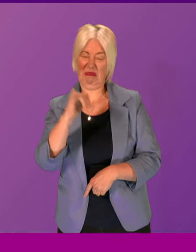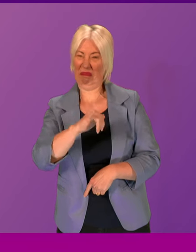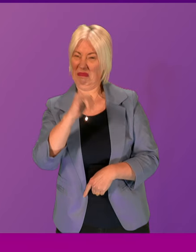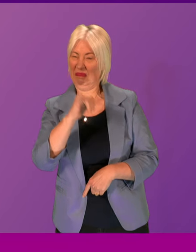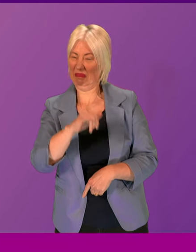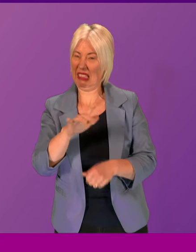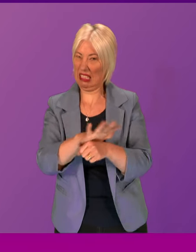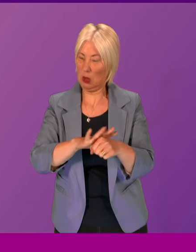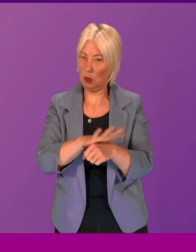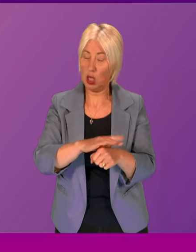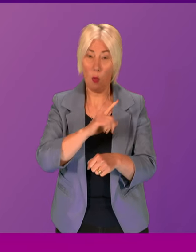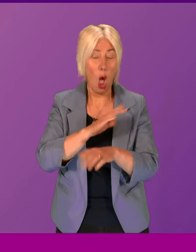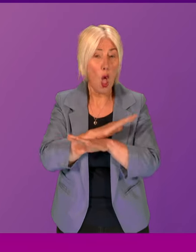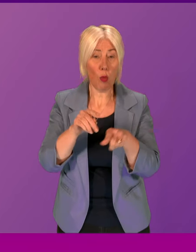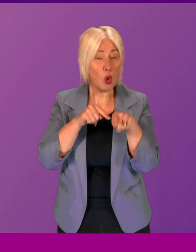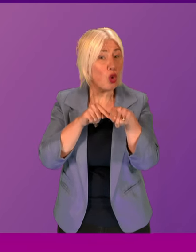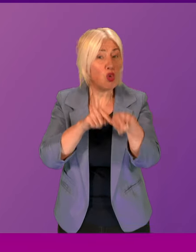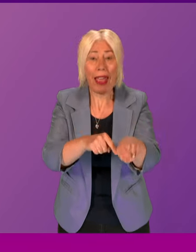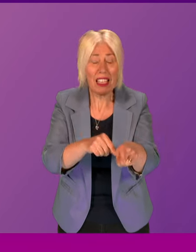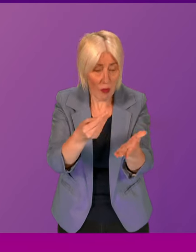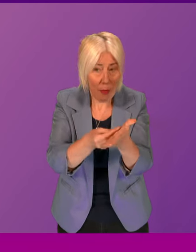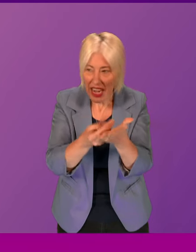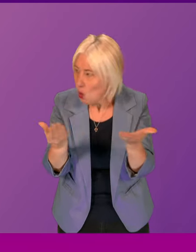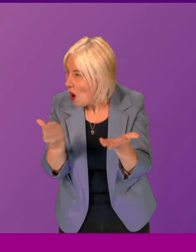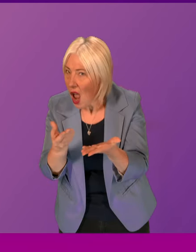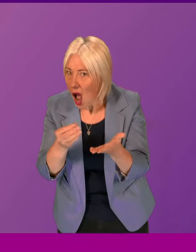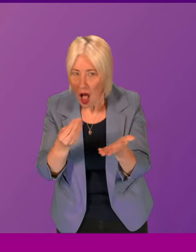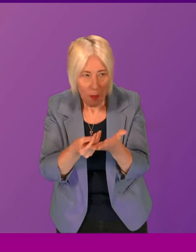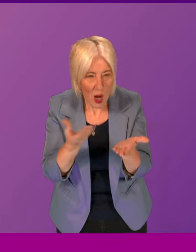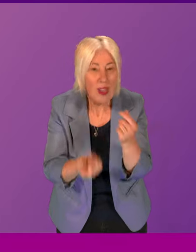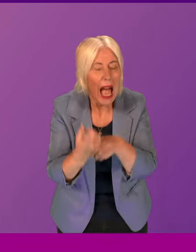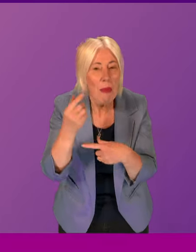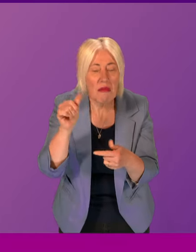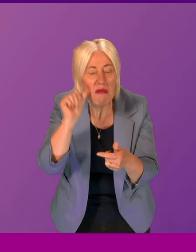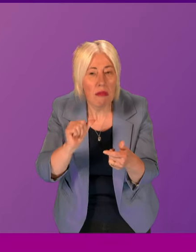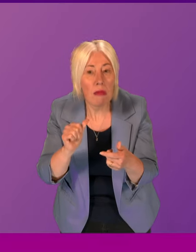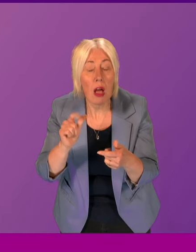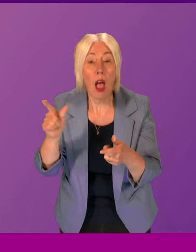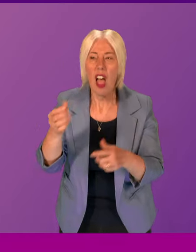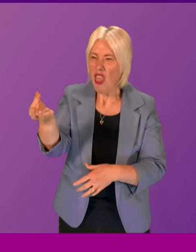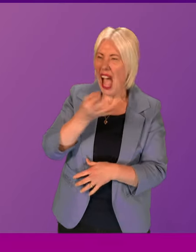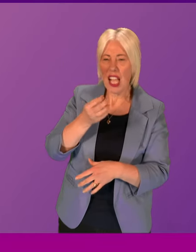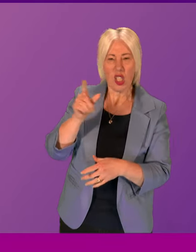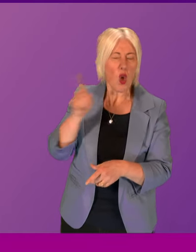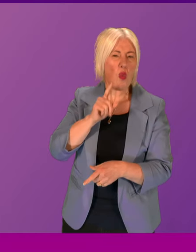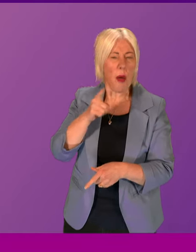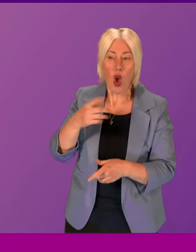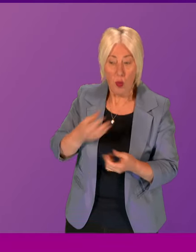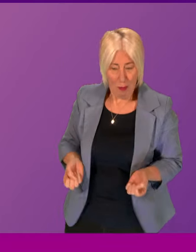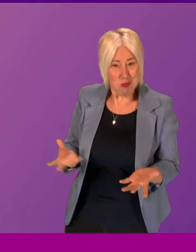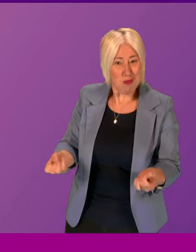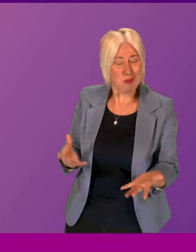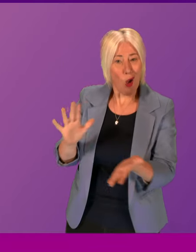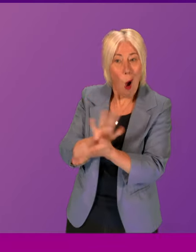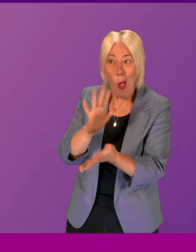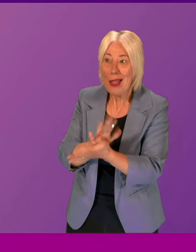particularly as there was no trace of the money anywhere. Judith was even asked if she'd blown it all on a lavish holiday or if she had